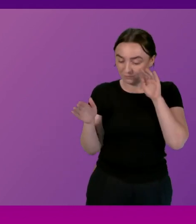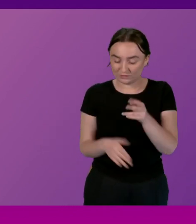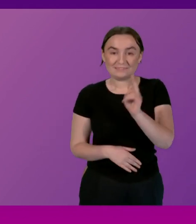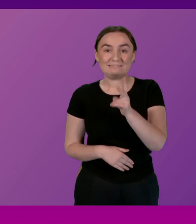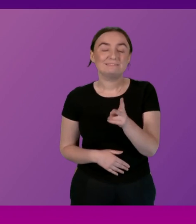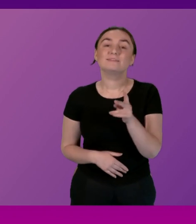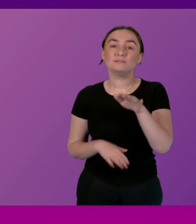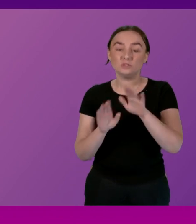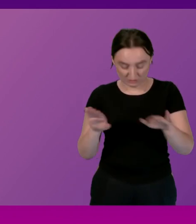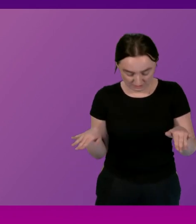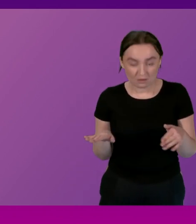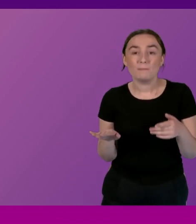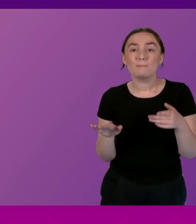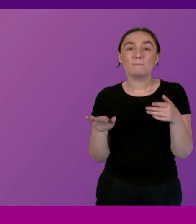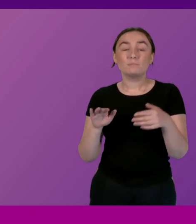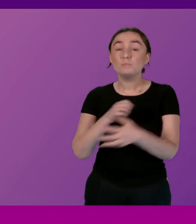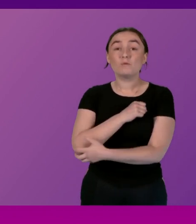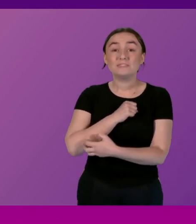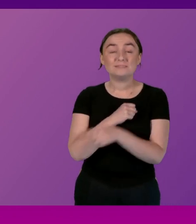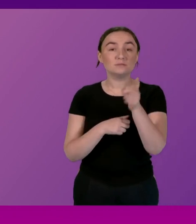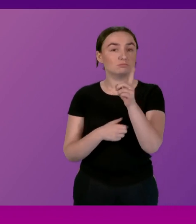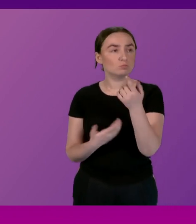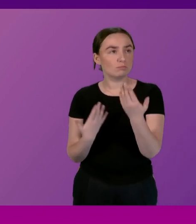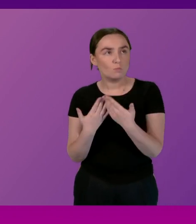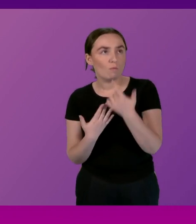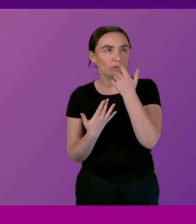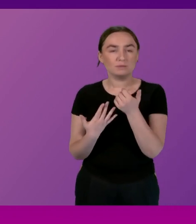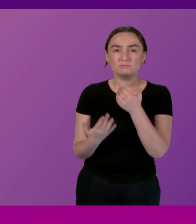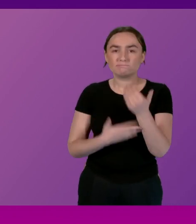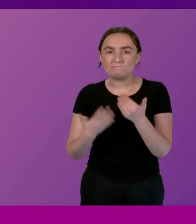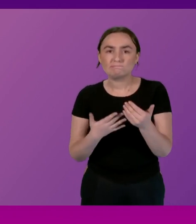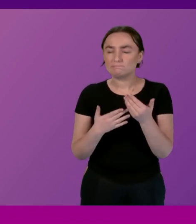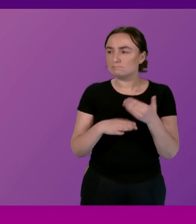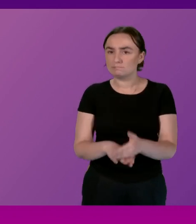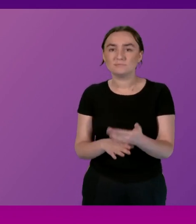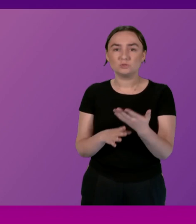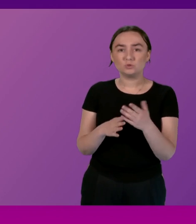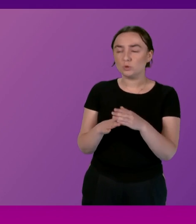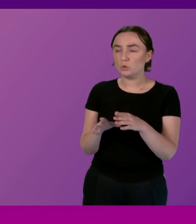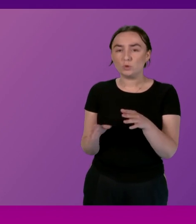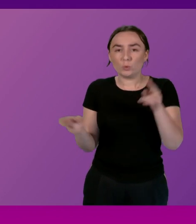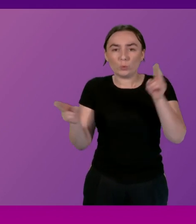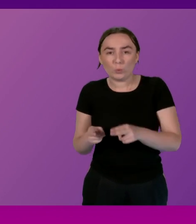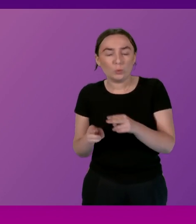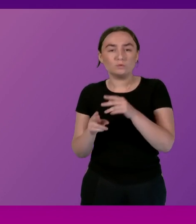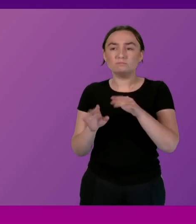and what more can be done to reduce the number of children living in temporary accommodation just now